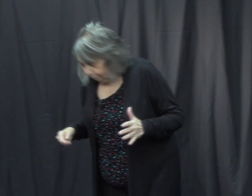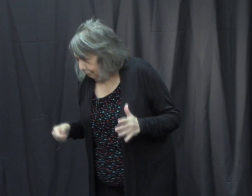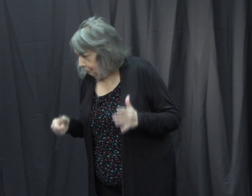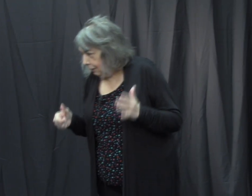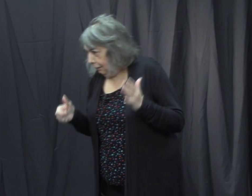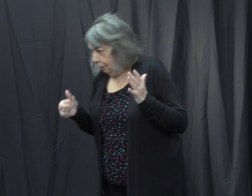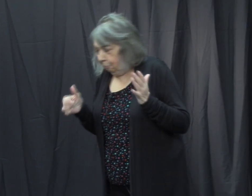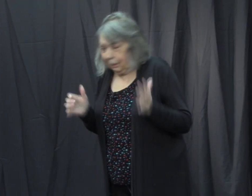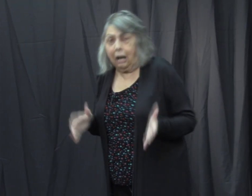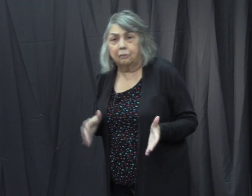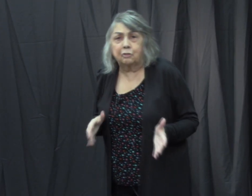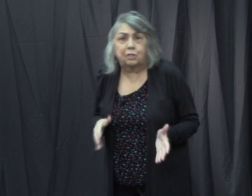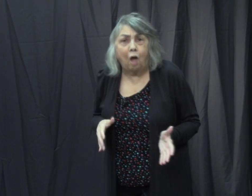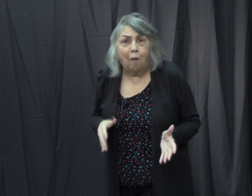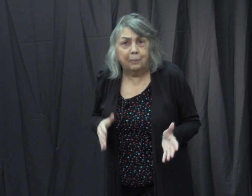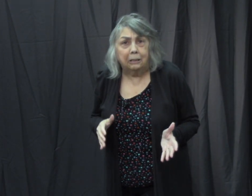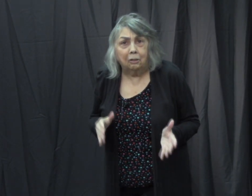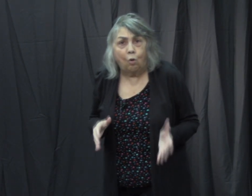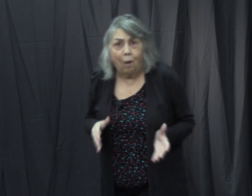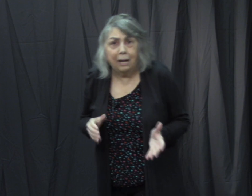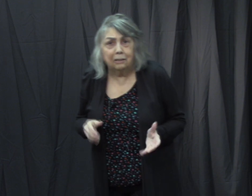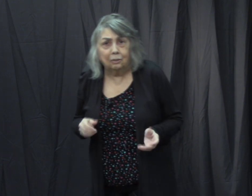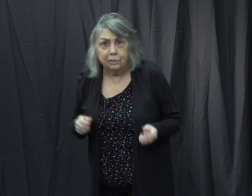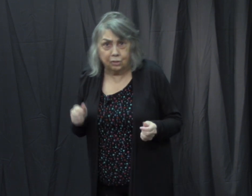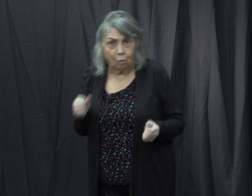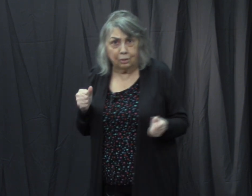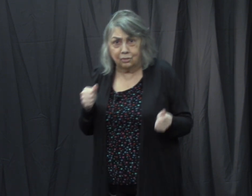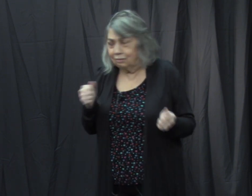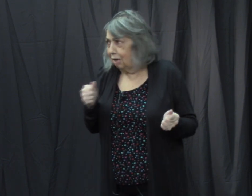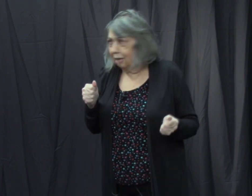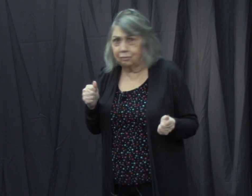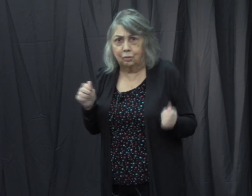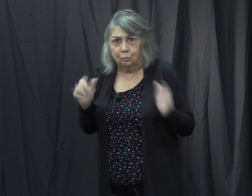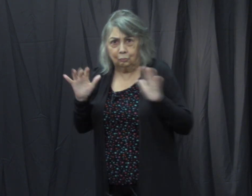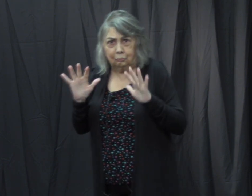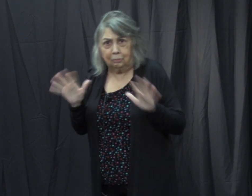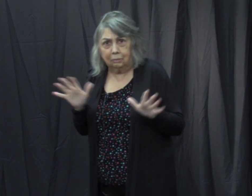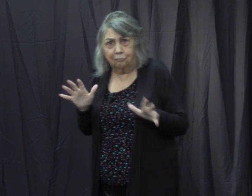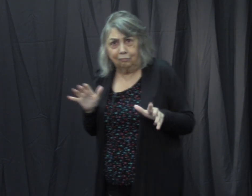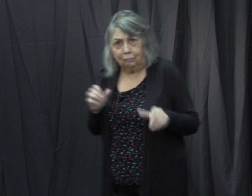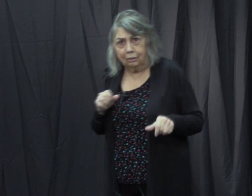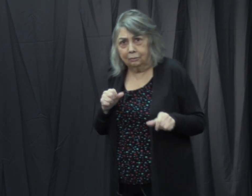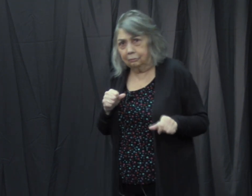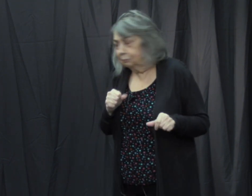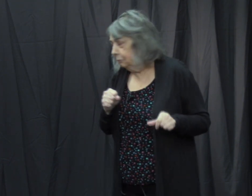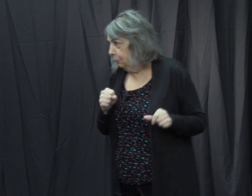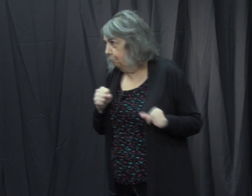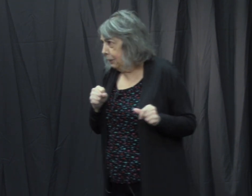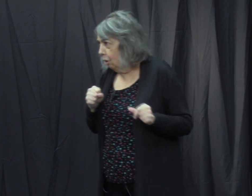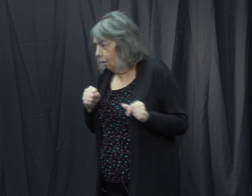But I was sobbing quietly so as not to be heard.